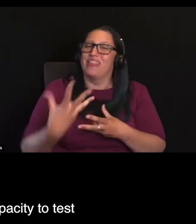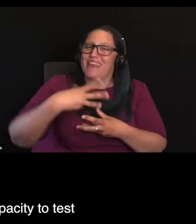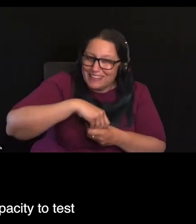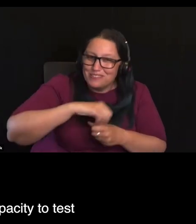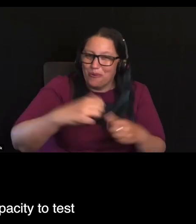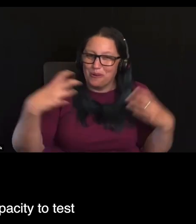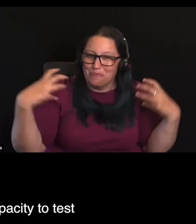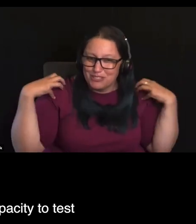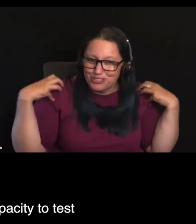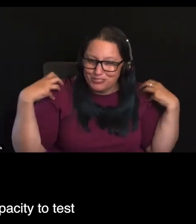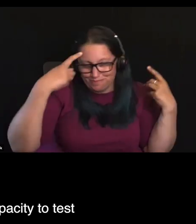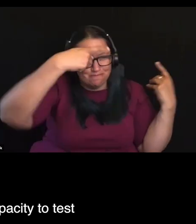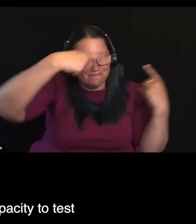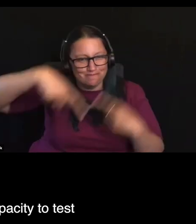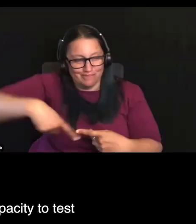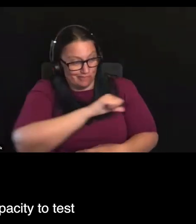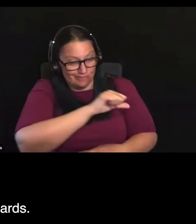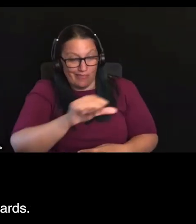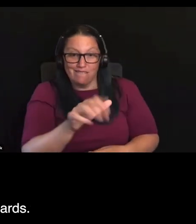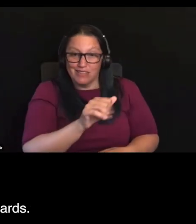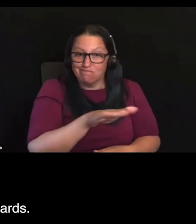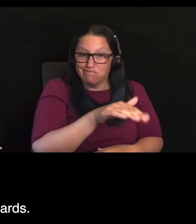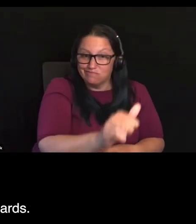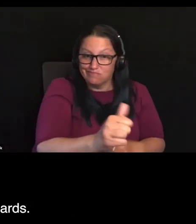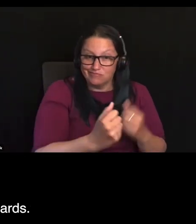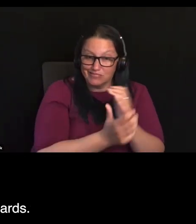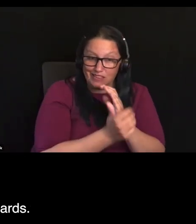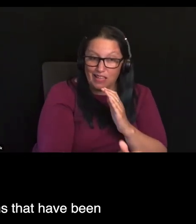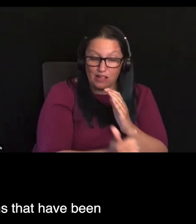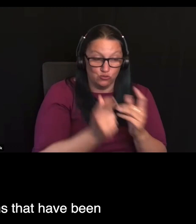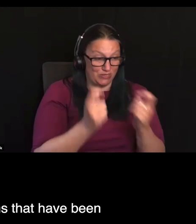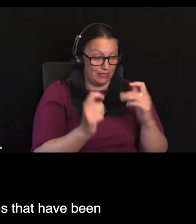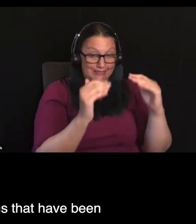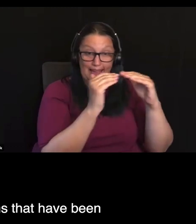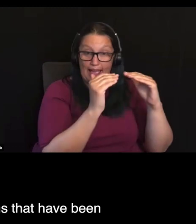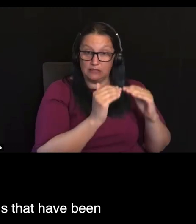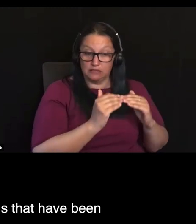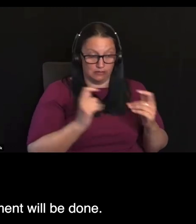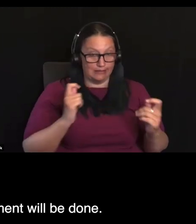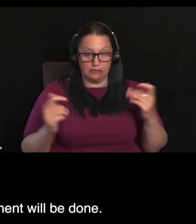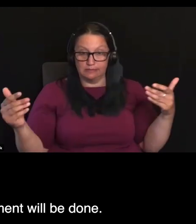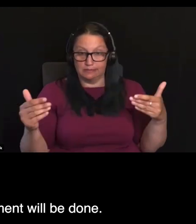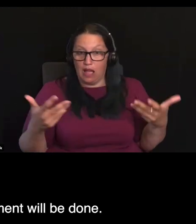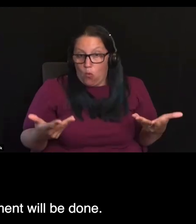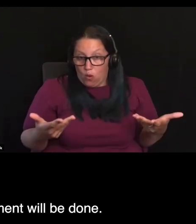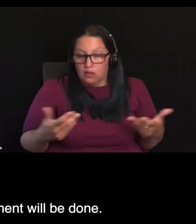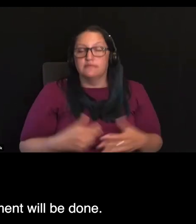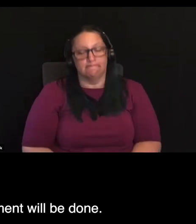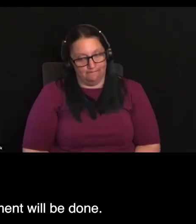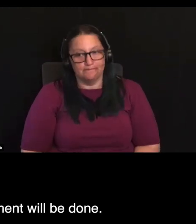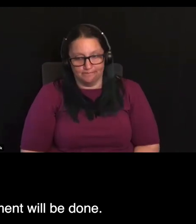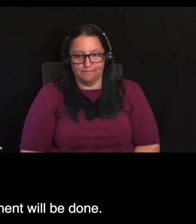build their kind of capability and capacity to test against the new standards. Josh, there's a number of questions that have been coming up about